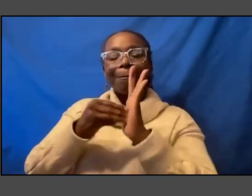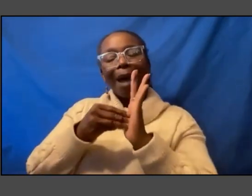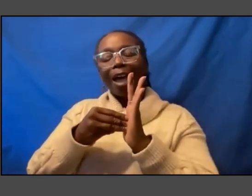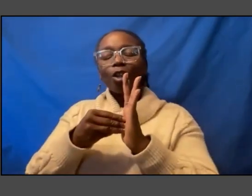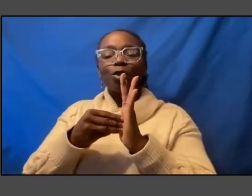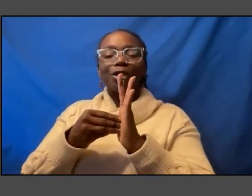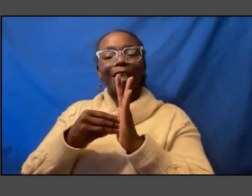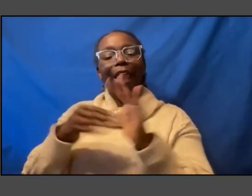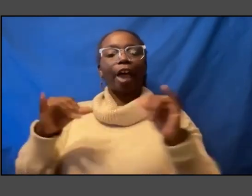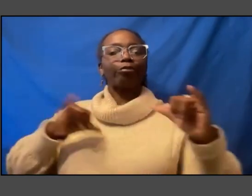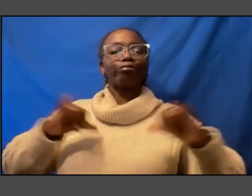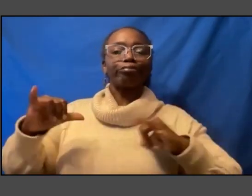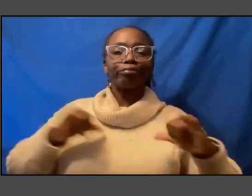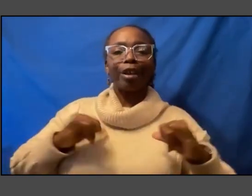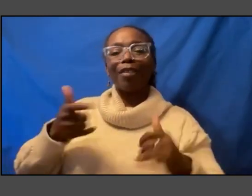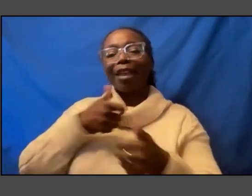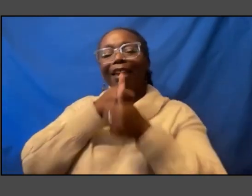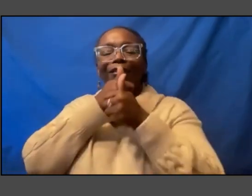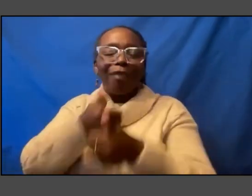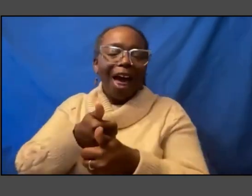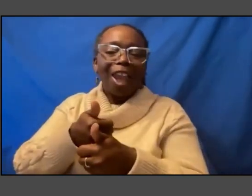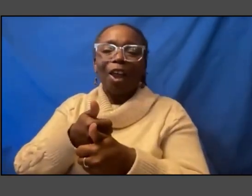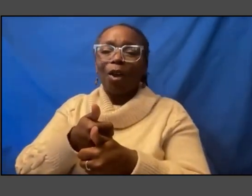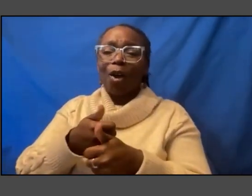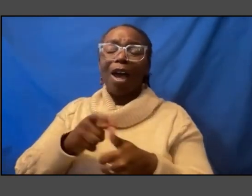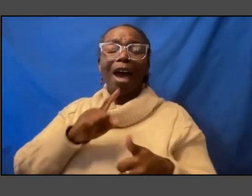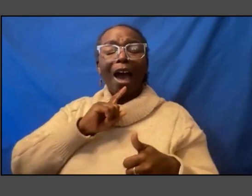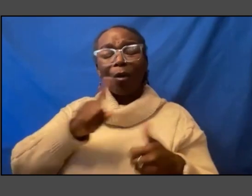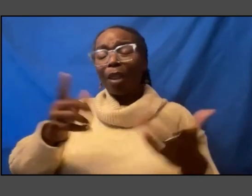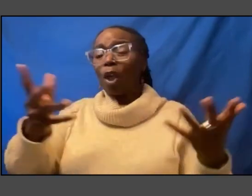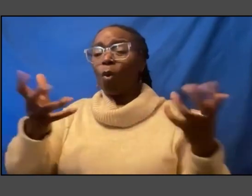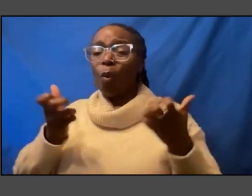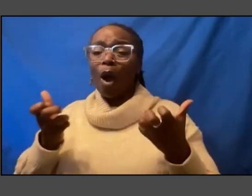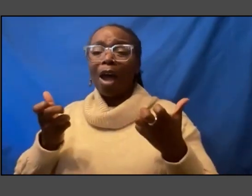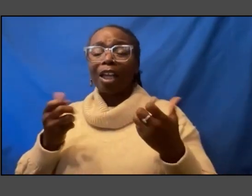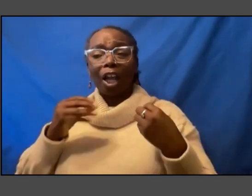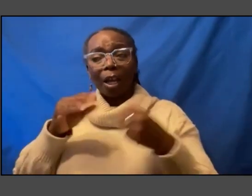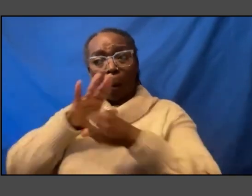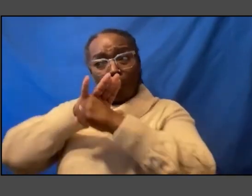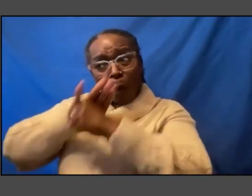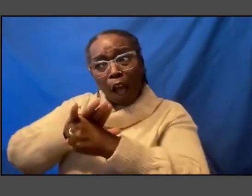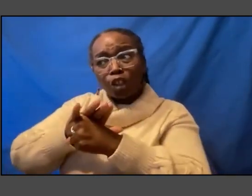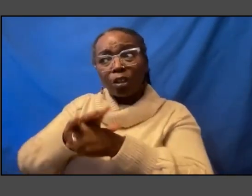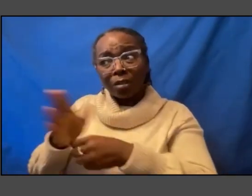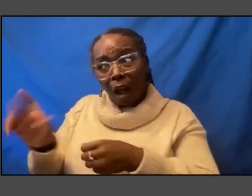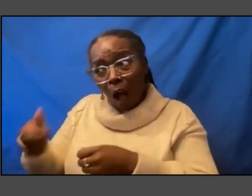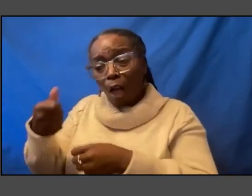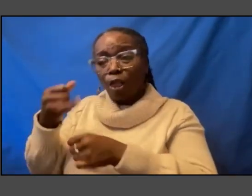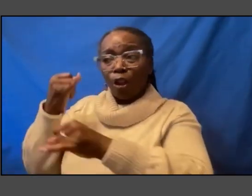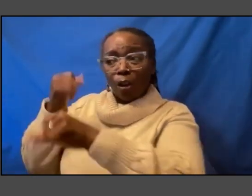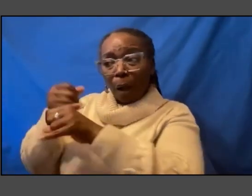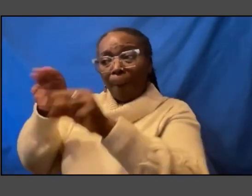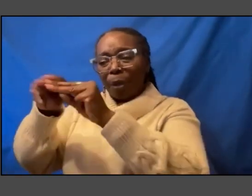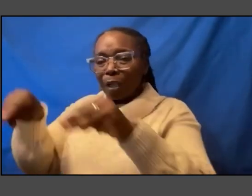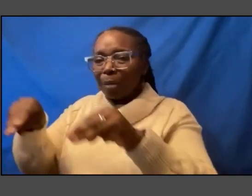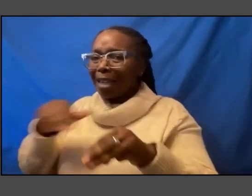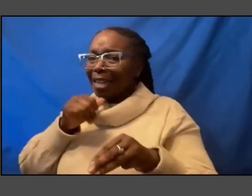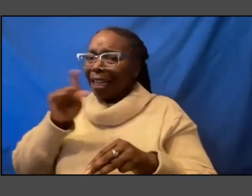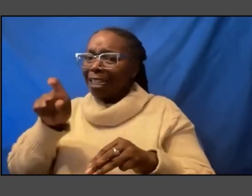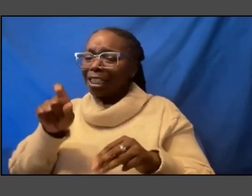follow and i i really wanted to put pressure on other institutions not necessarily to return benin bronzes but i hope